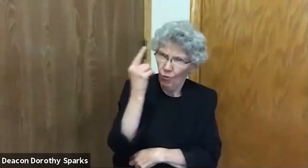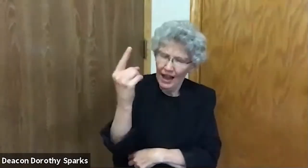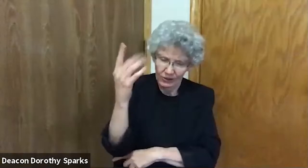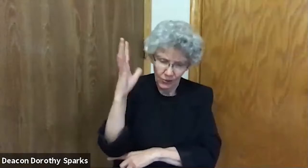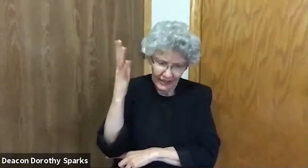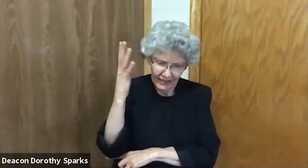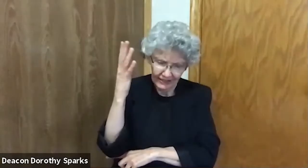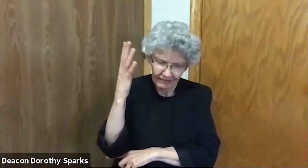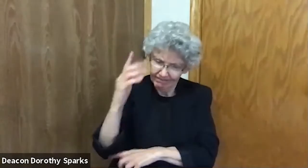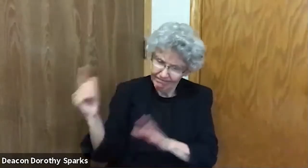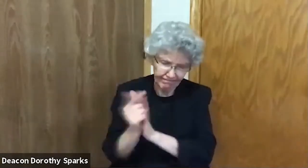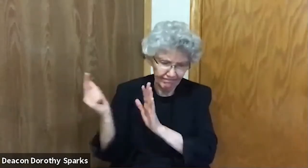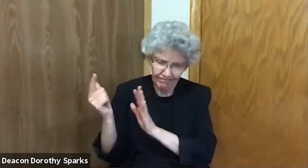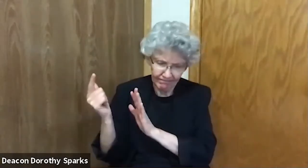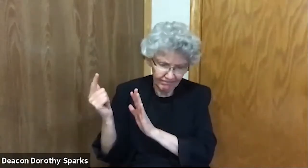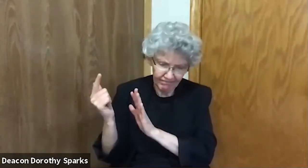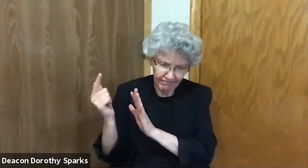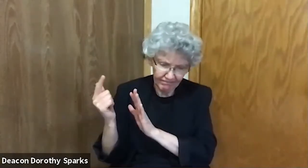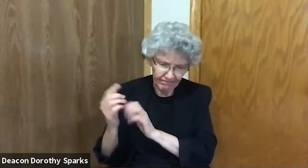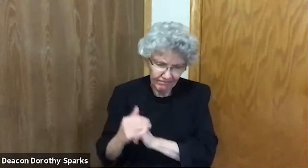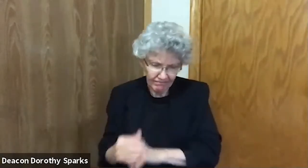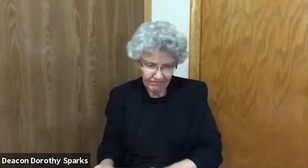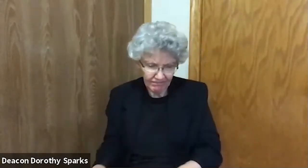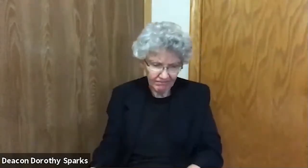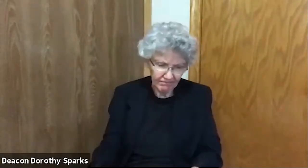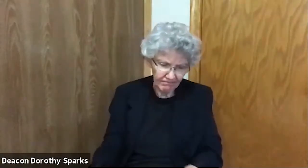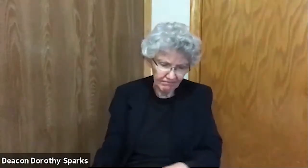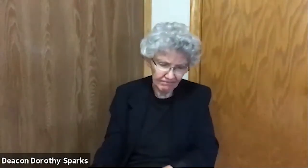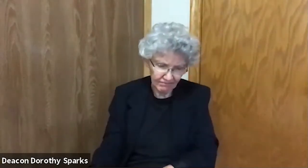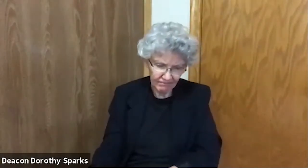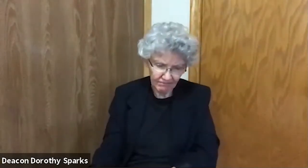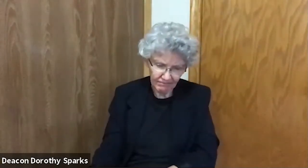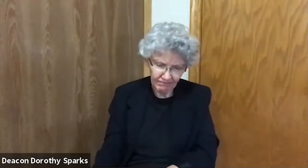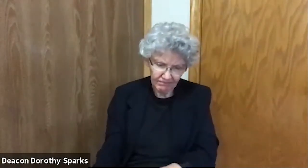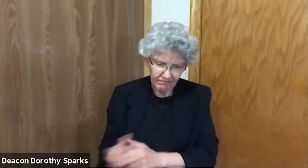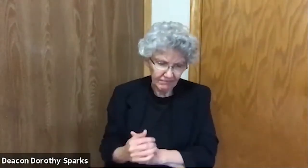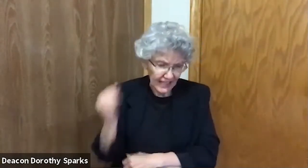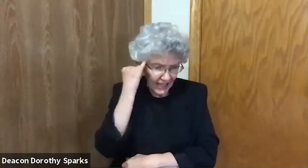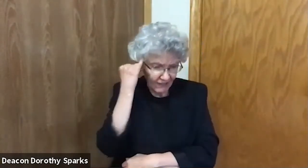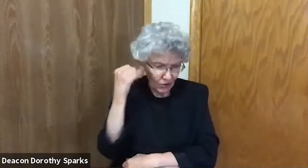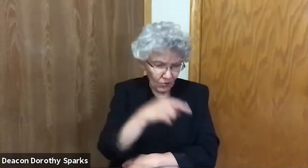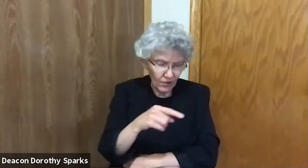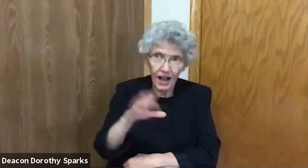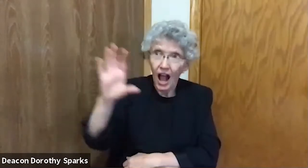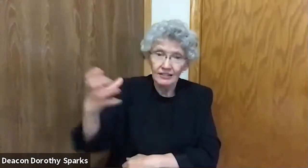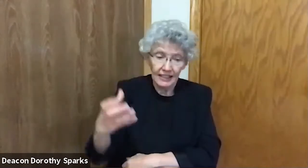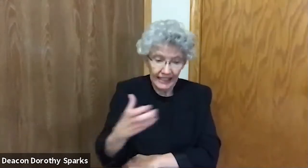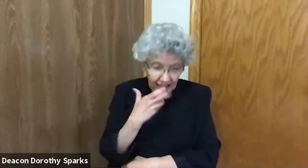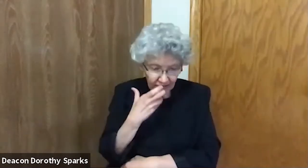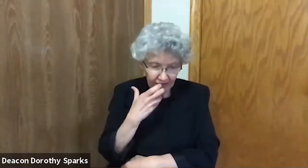the one that has the power to let you know the difference between right and wrong.